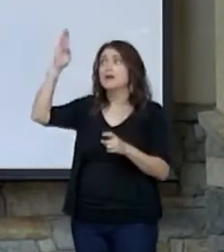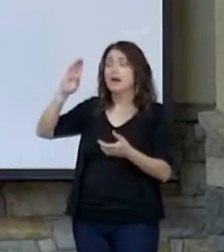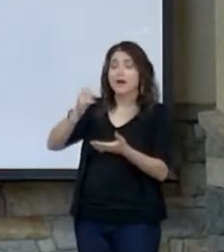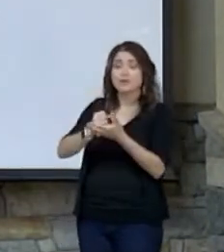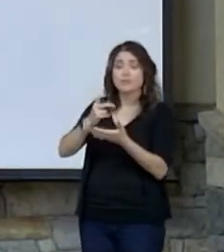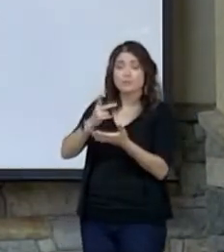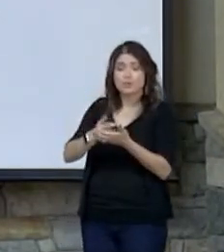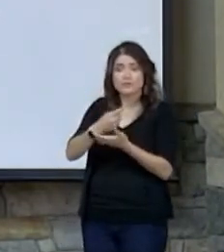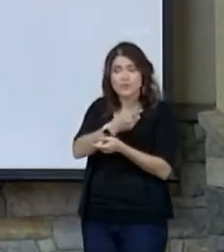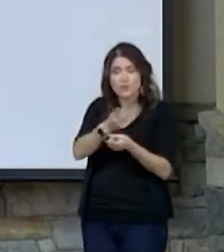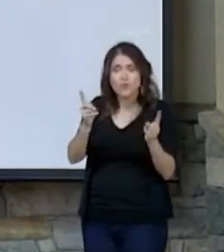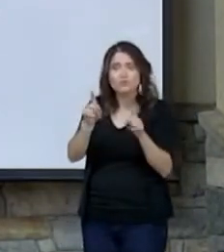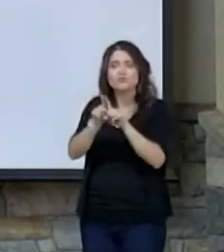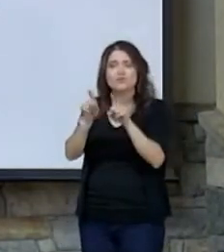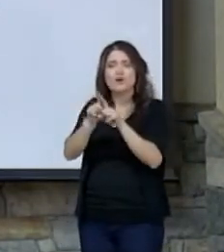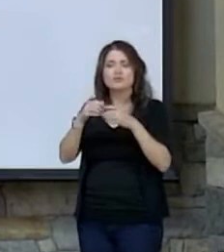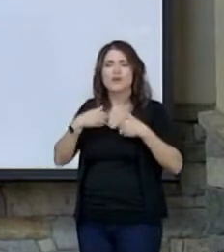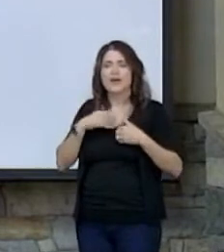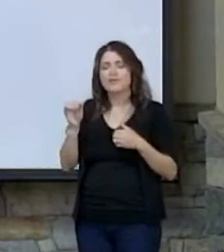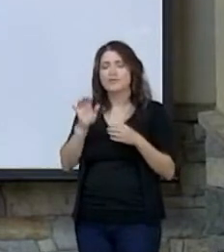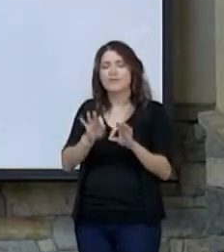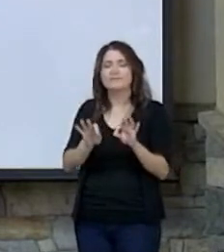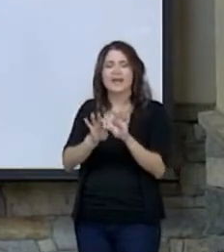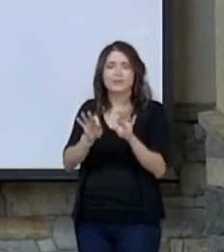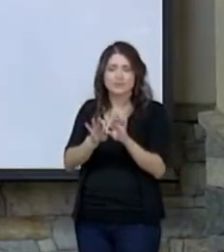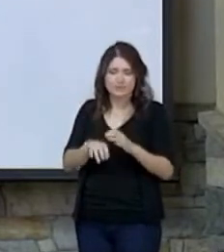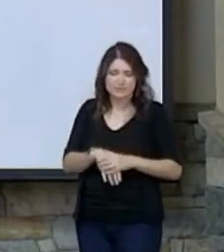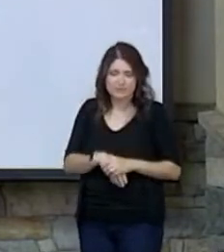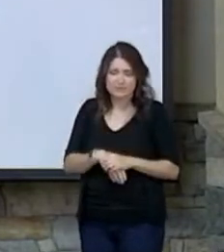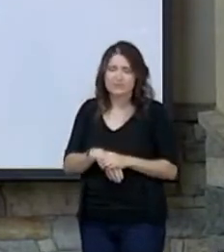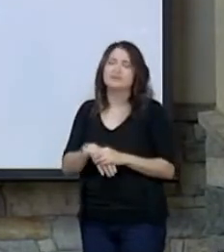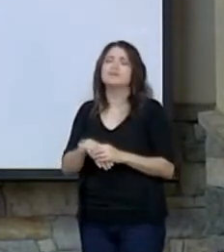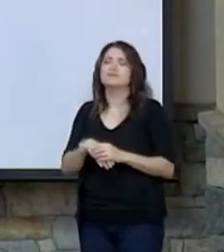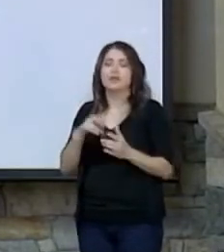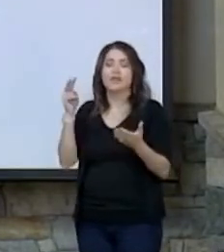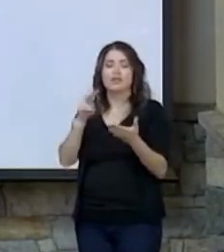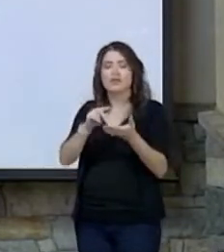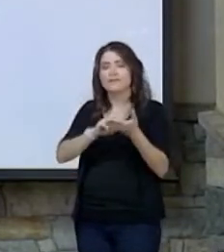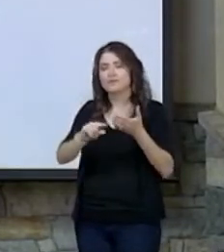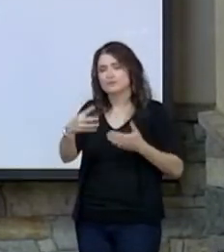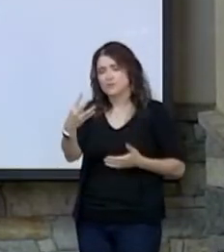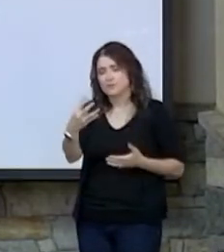also have the right values. Look at verse number four.